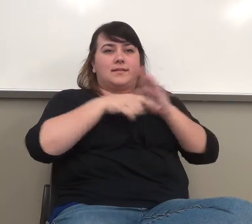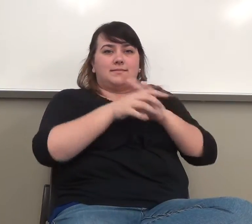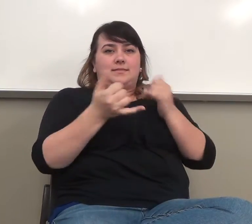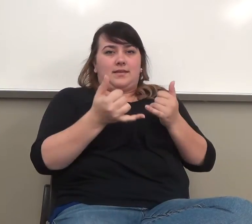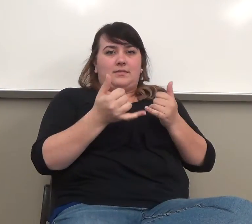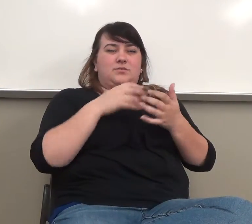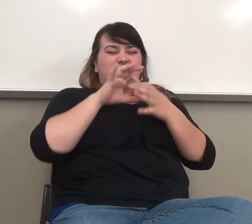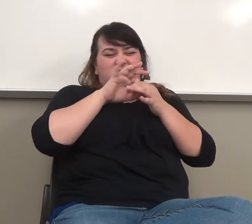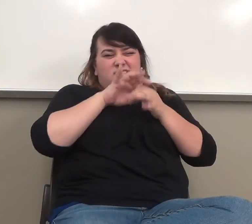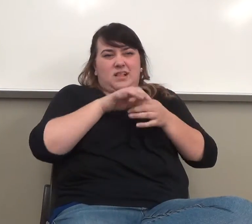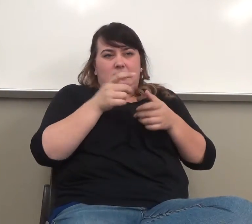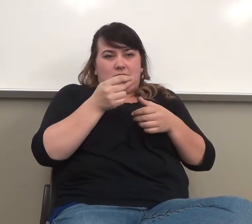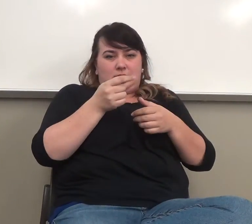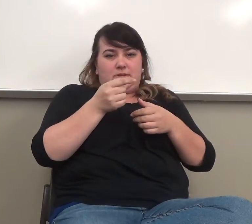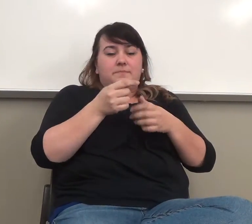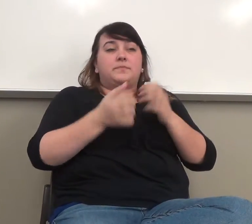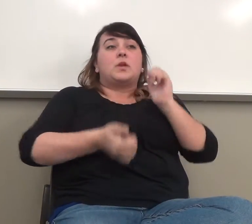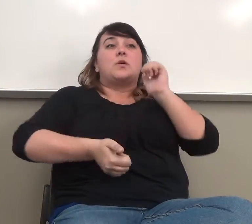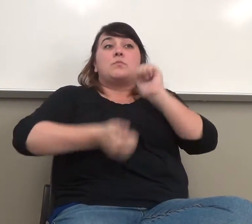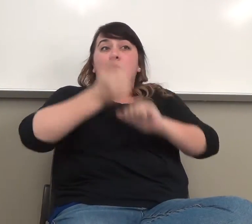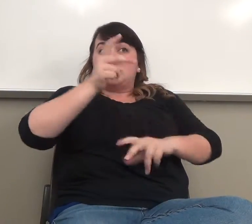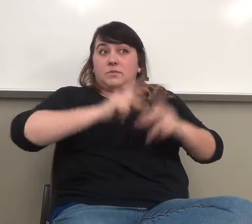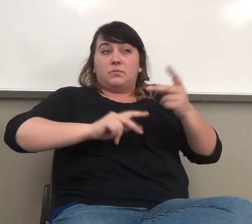it. Most people read the prompt.